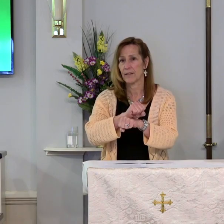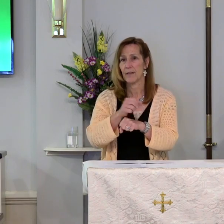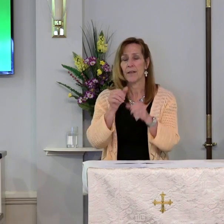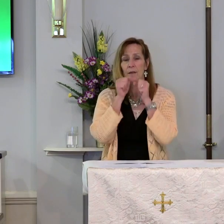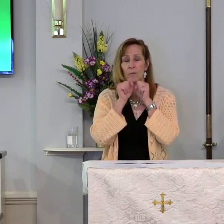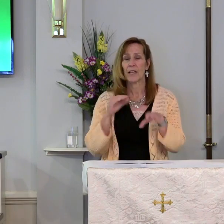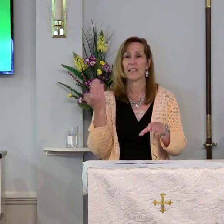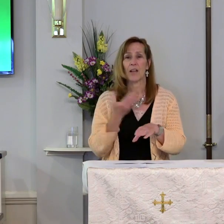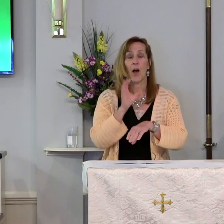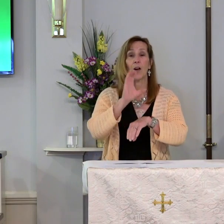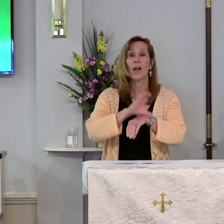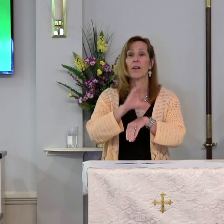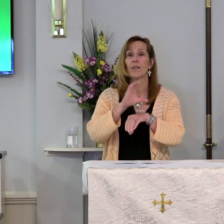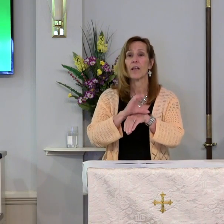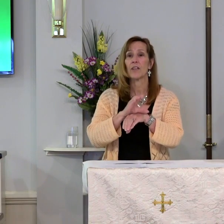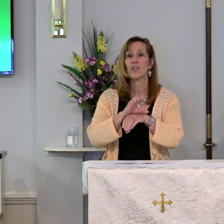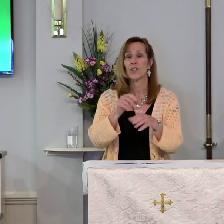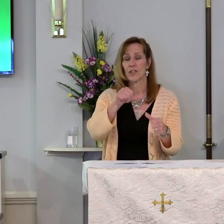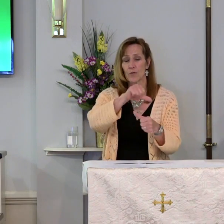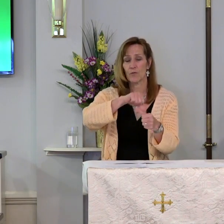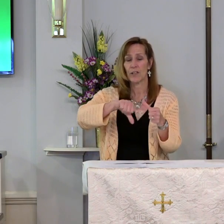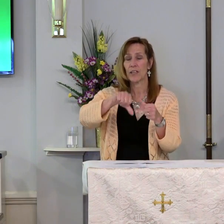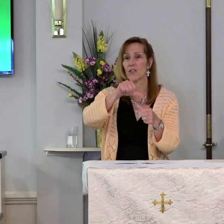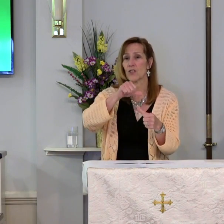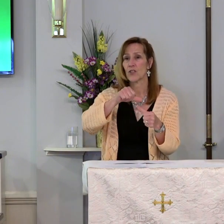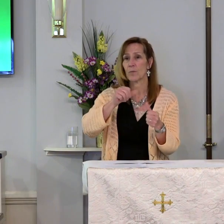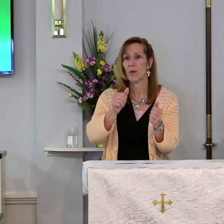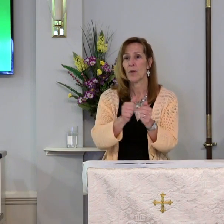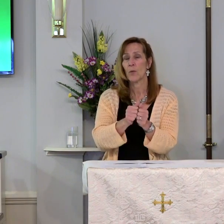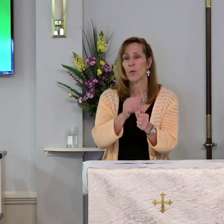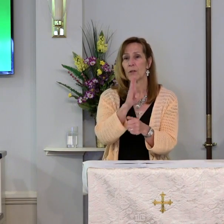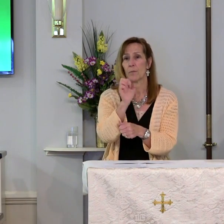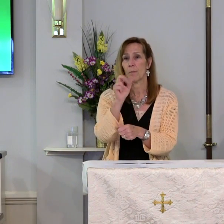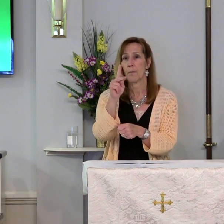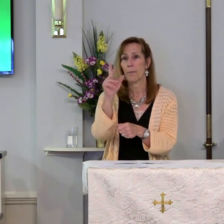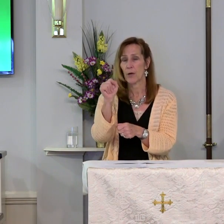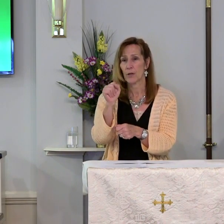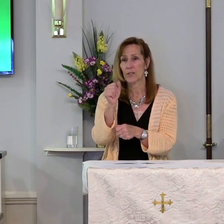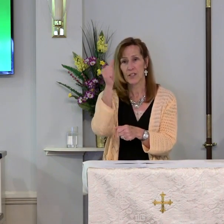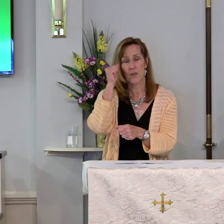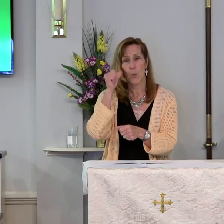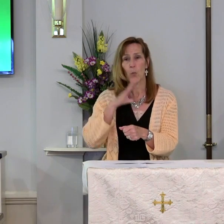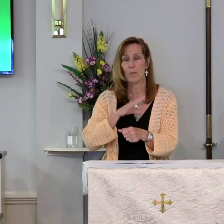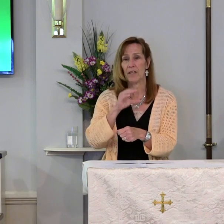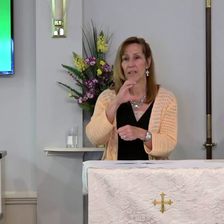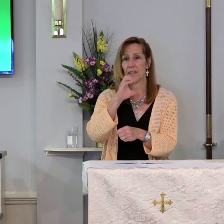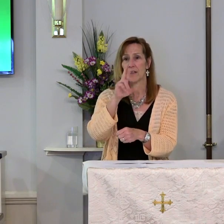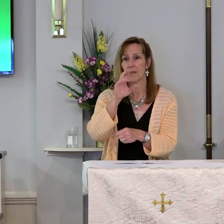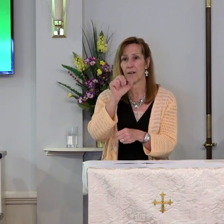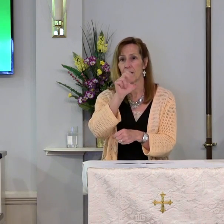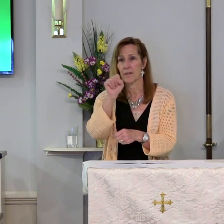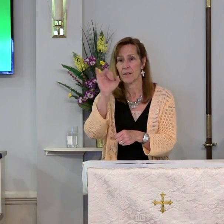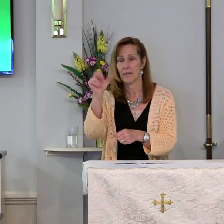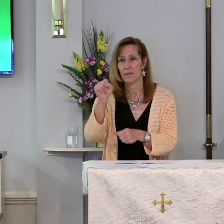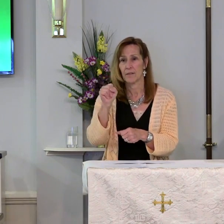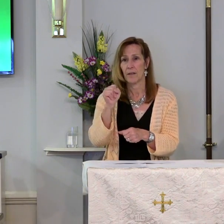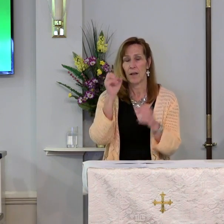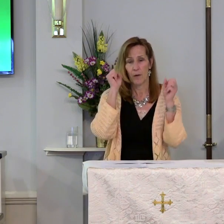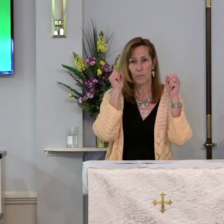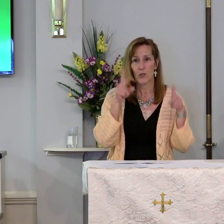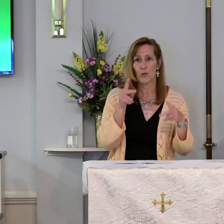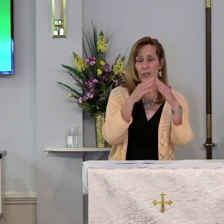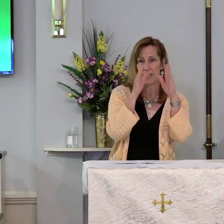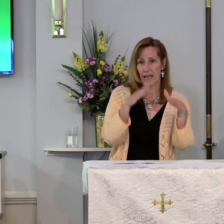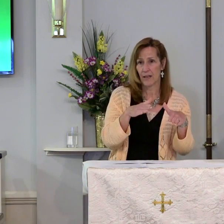Bless our congregation's relationship with Burke's Women in Crisis, Opportunity House,